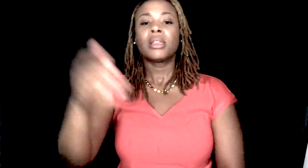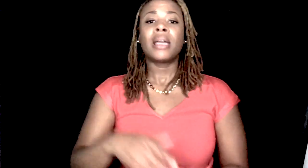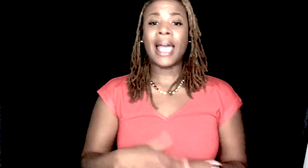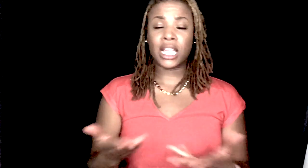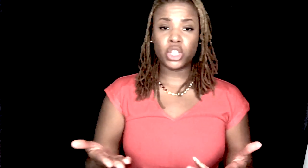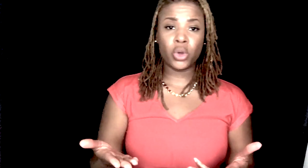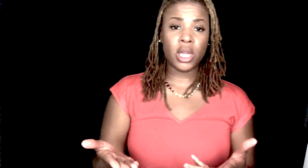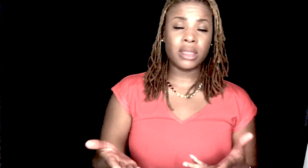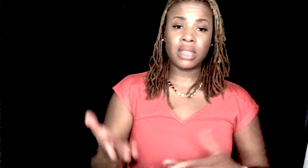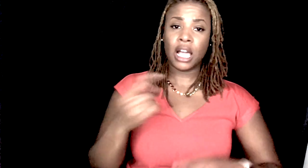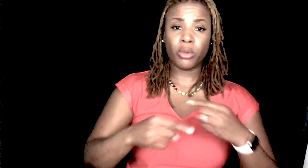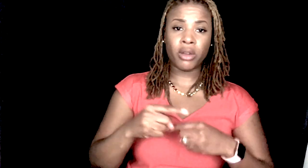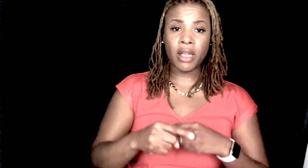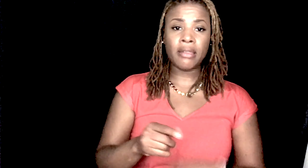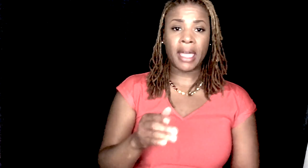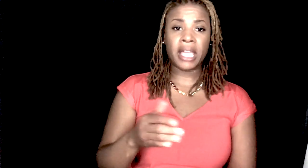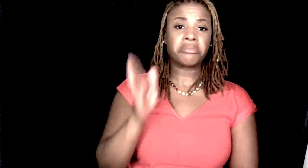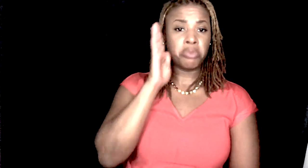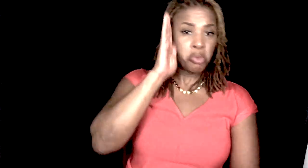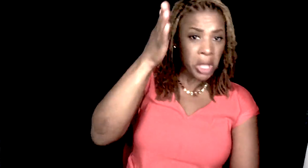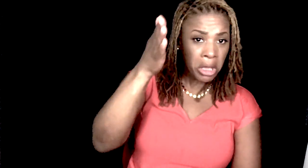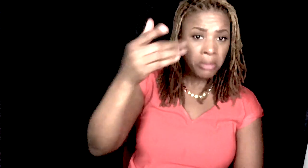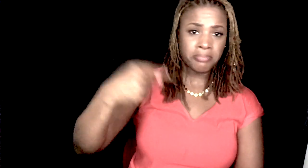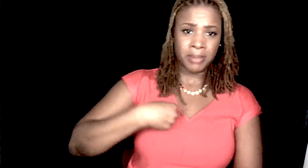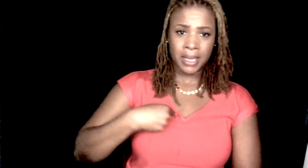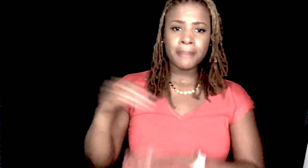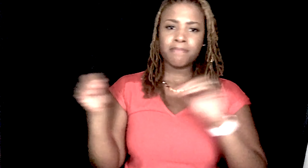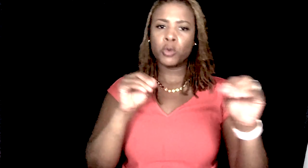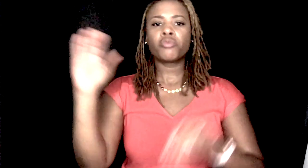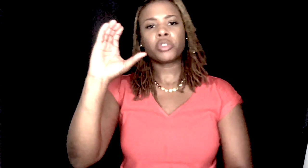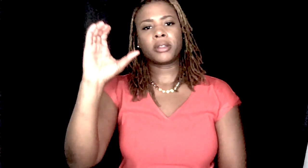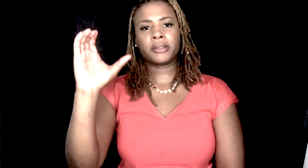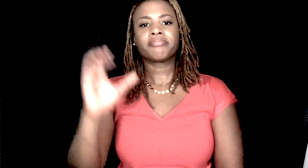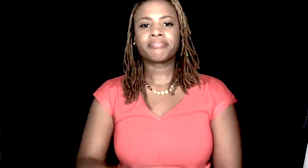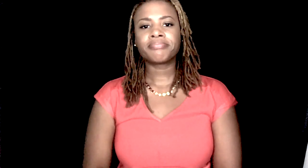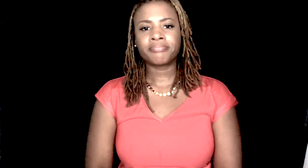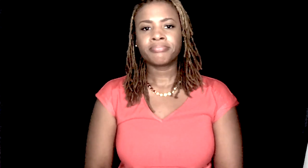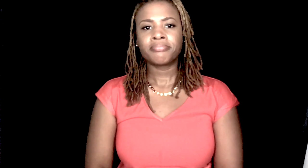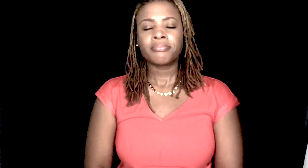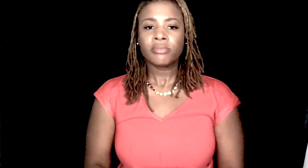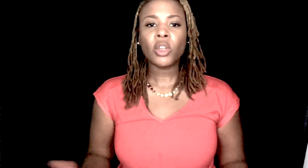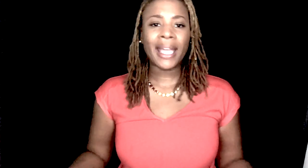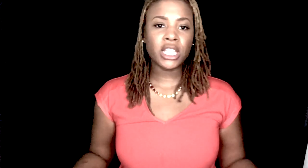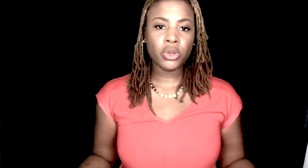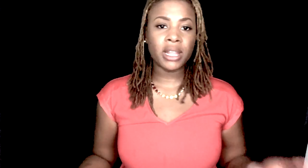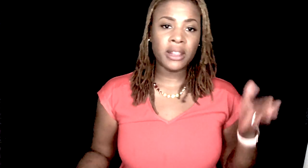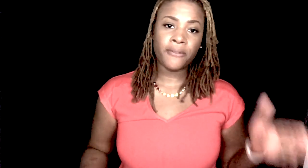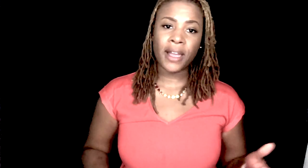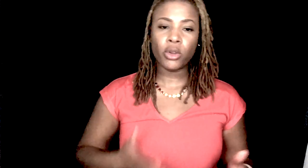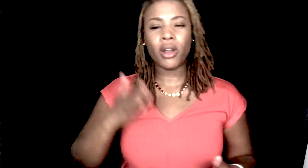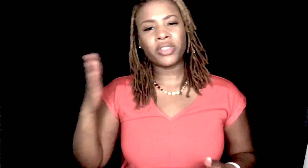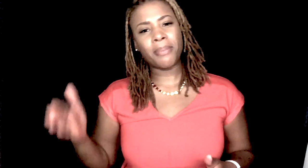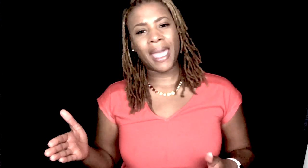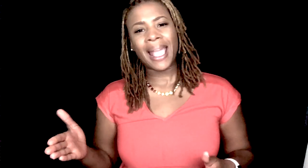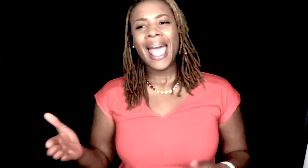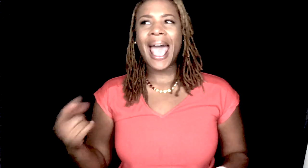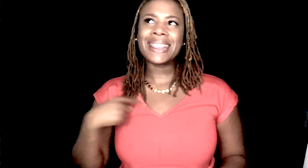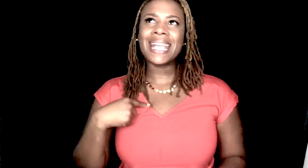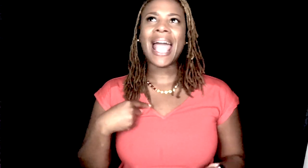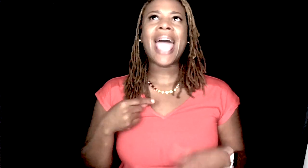I can do it the other way around, like, so I can do it in the front or at the back. I think I